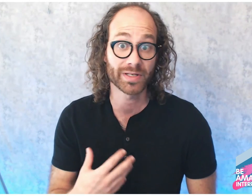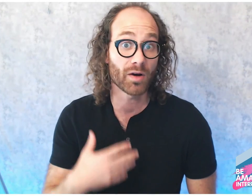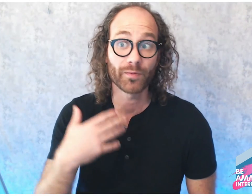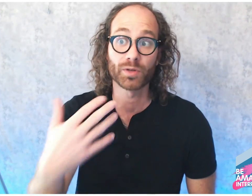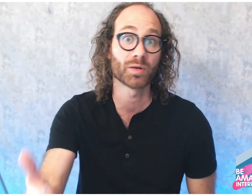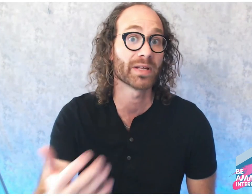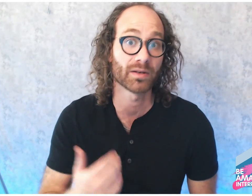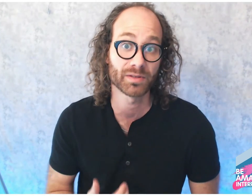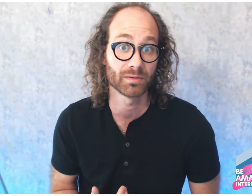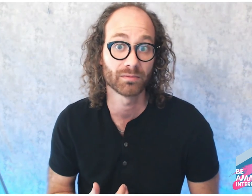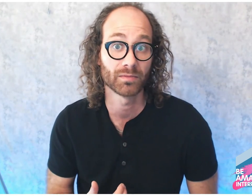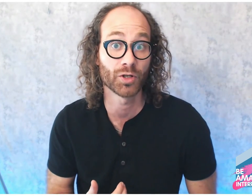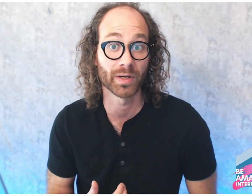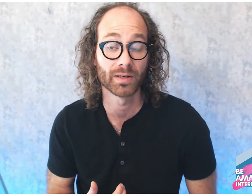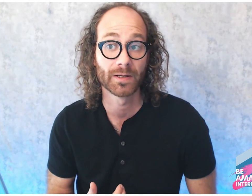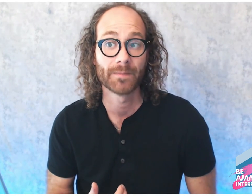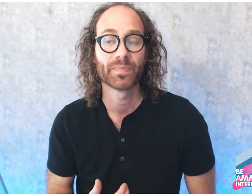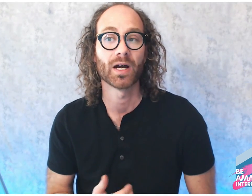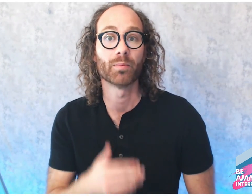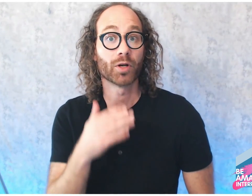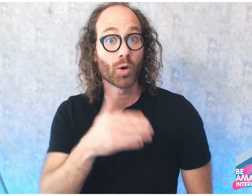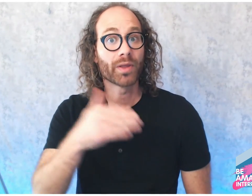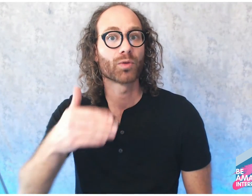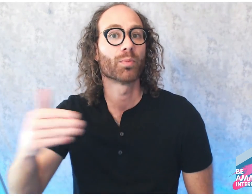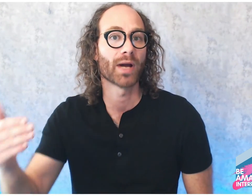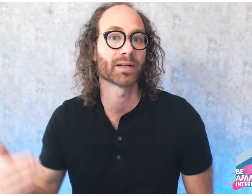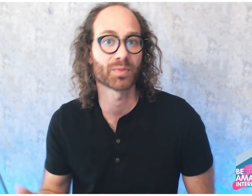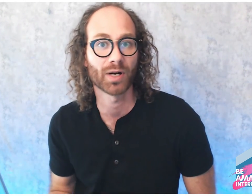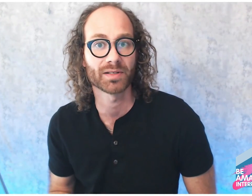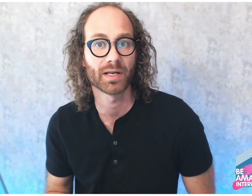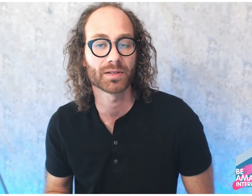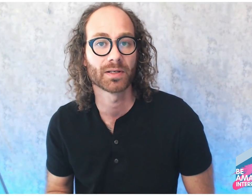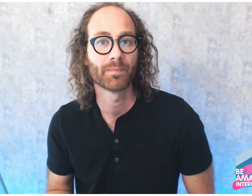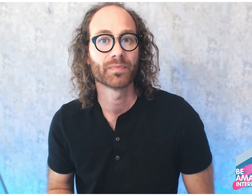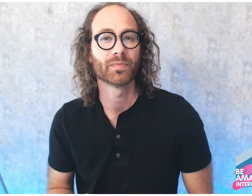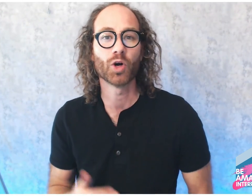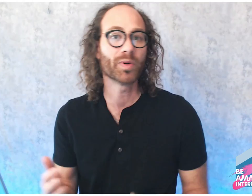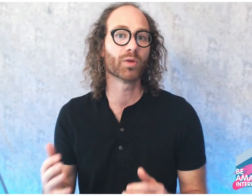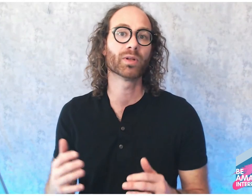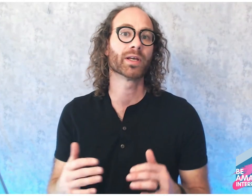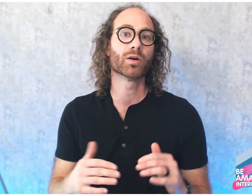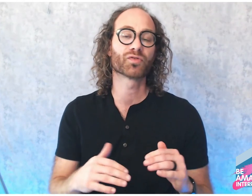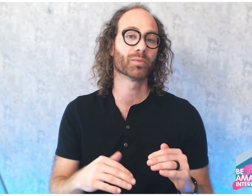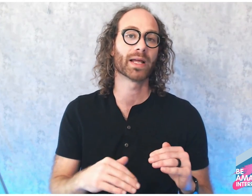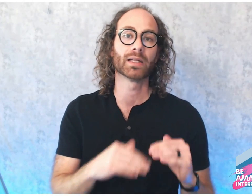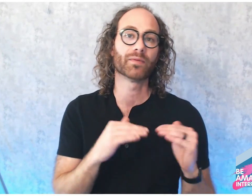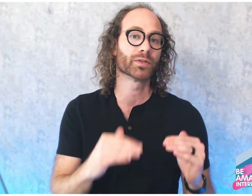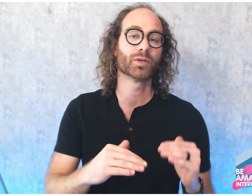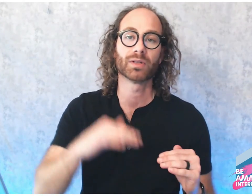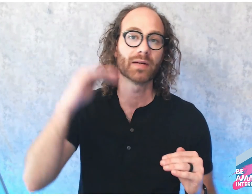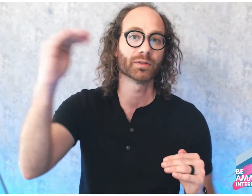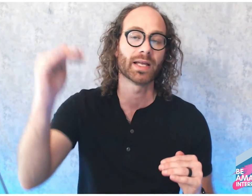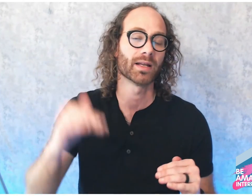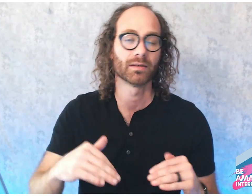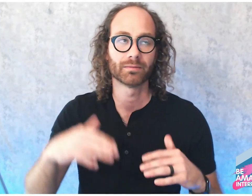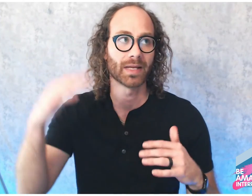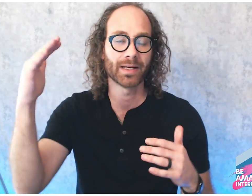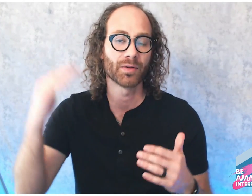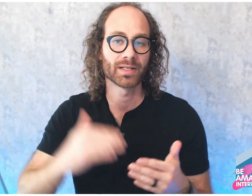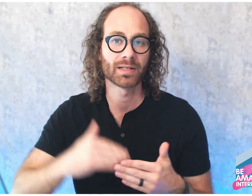or somebody else, do it. Going through a practice process. Nobody really goes from like level two to level 10. I know that's not an